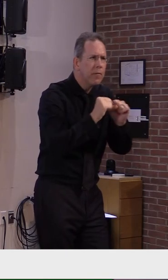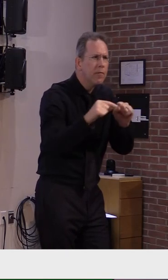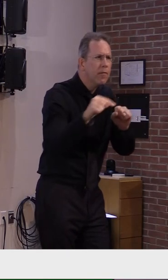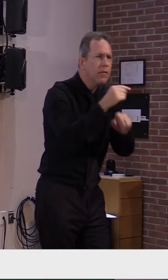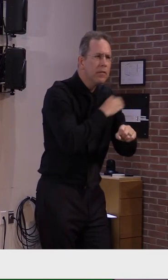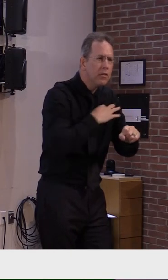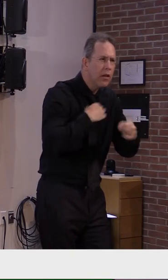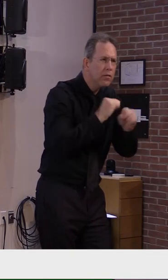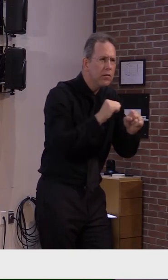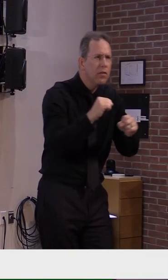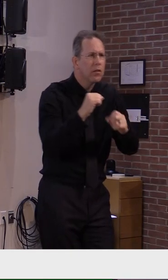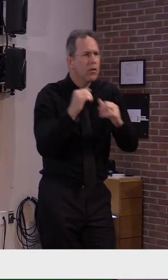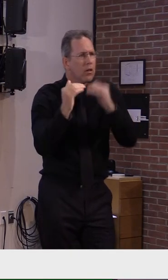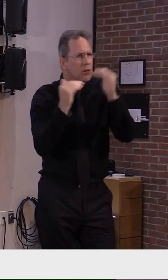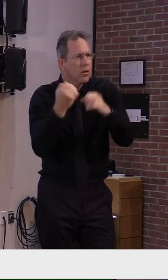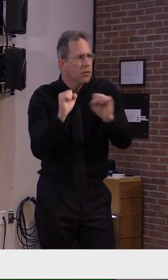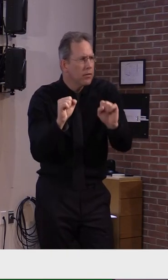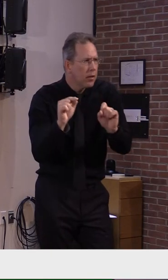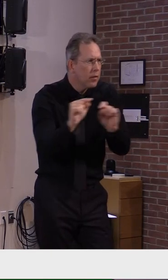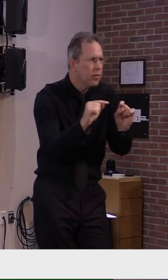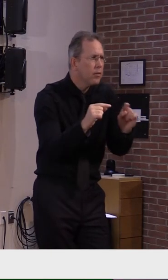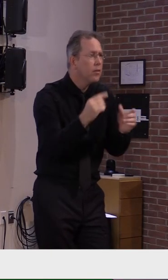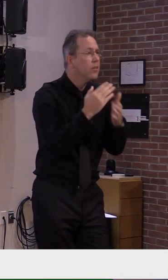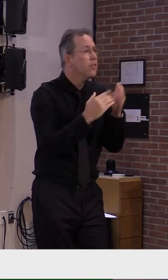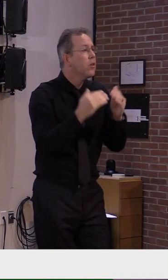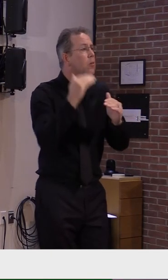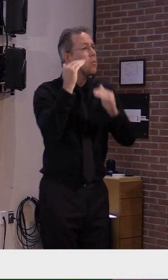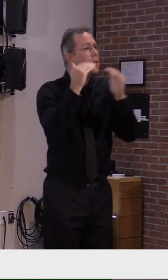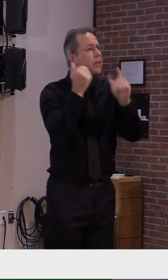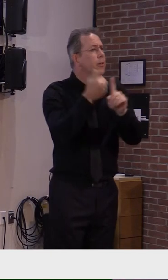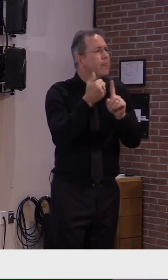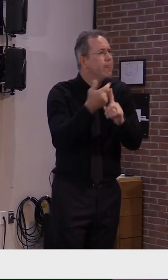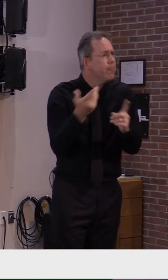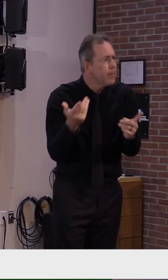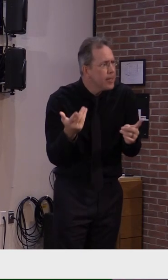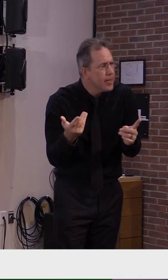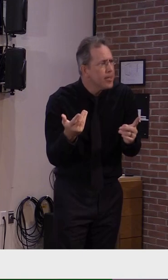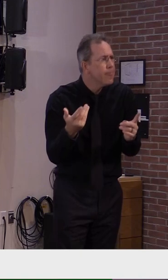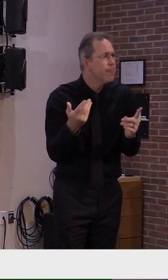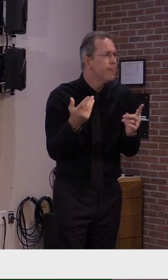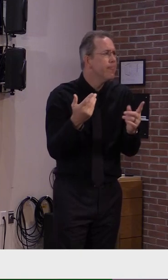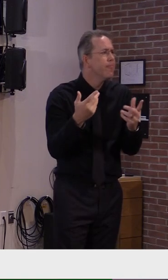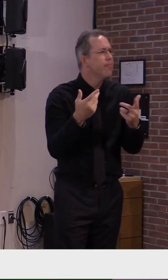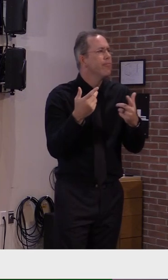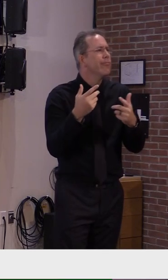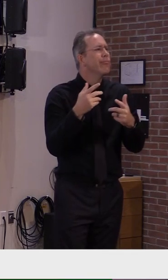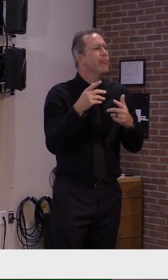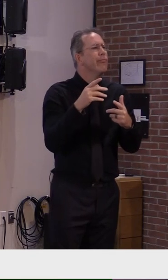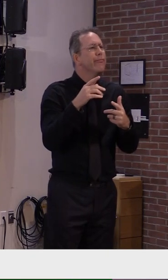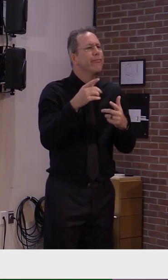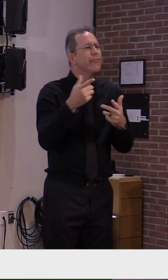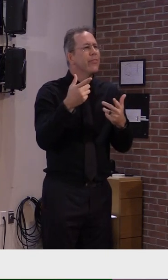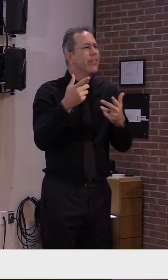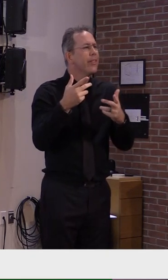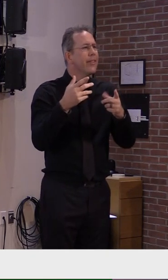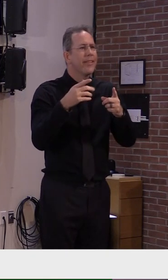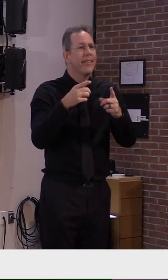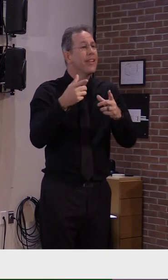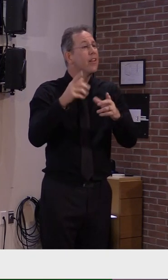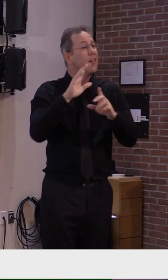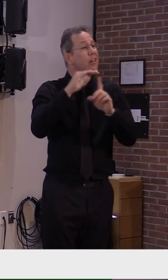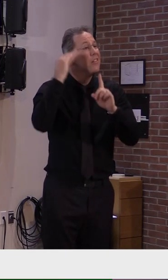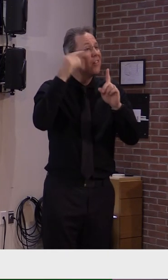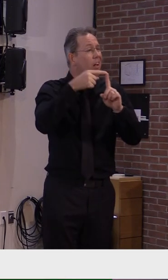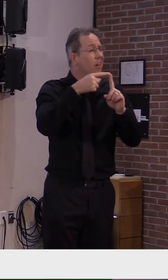important role they play in supporting families and participants. Several programs across the state have